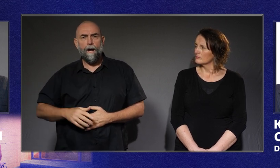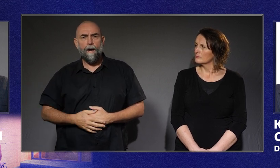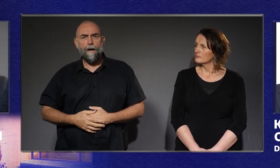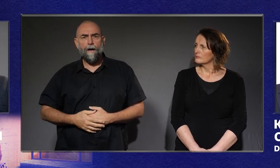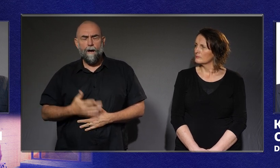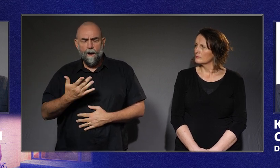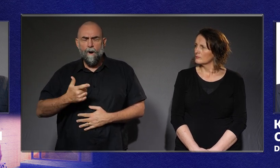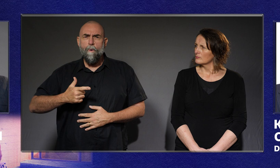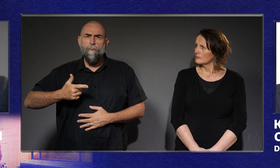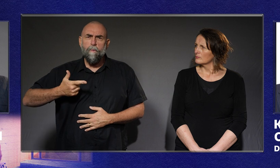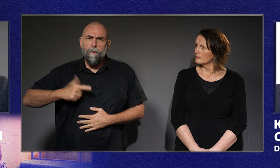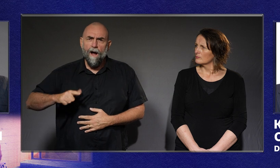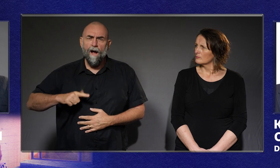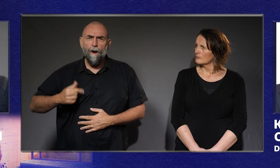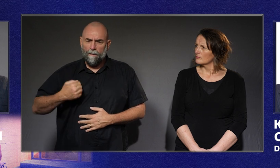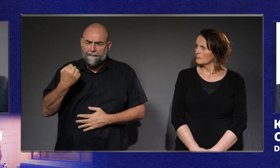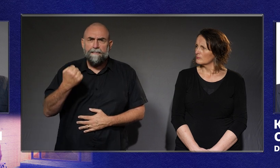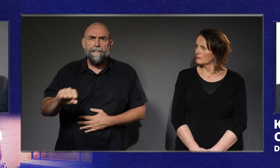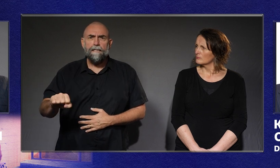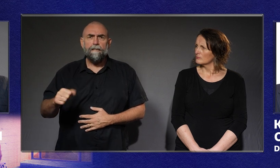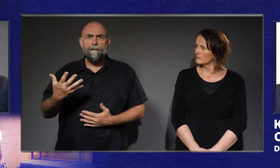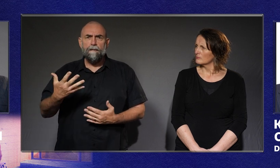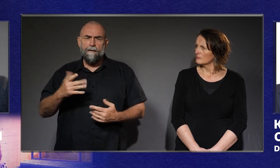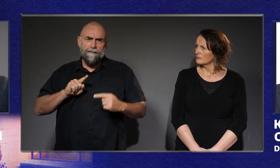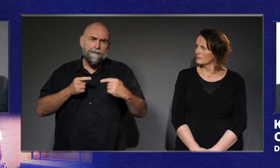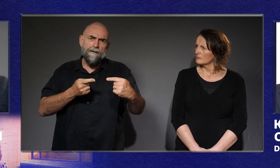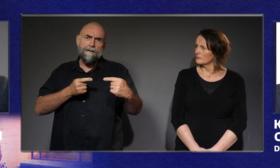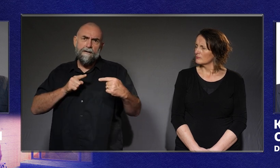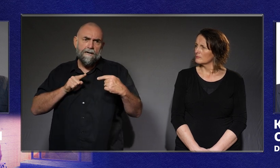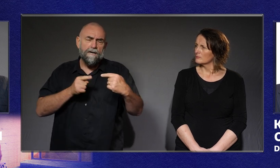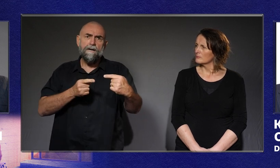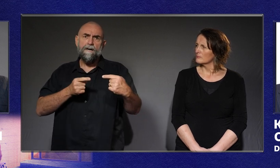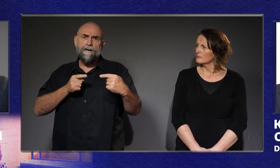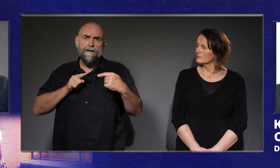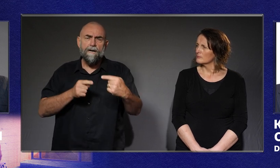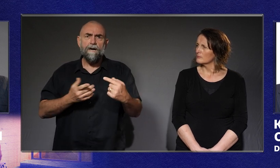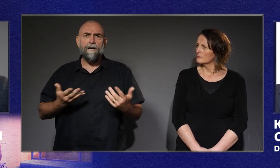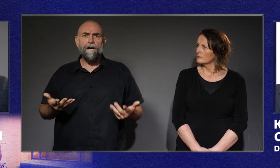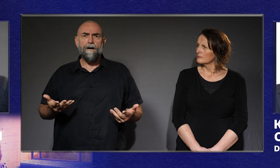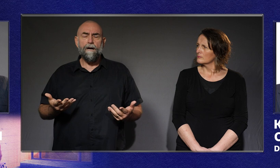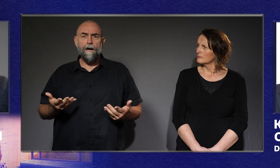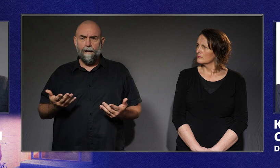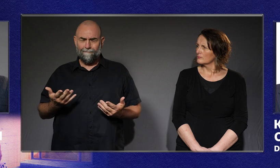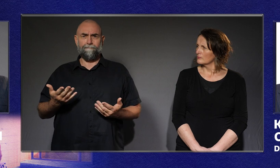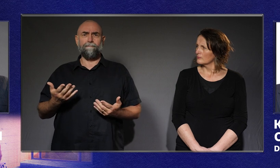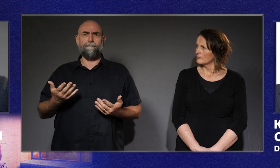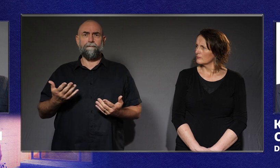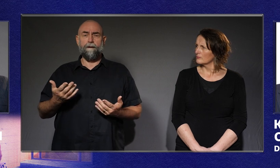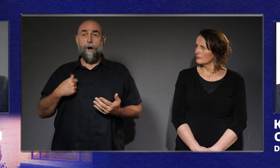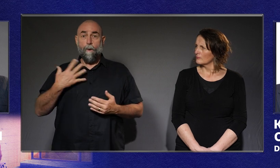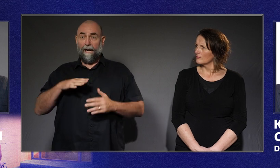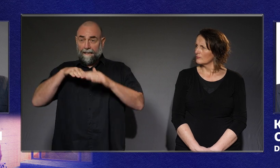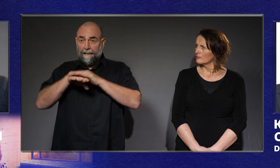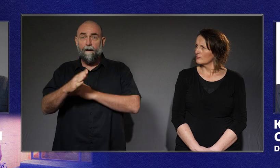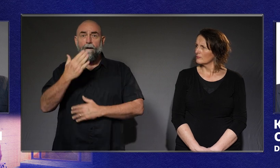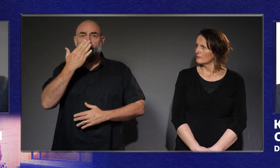Why on earth are we still fighting the same battle? To be allowed in the front door.